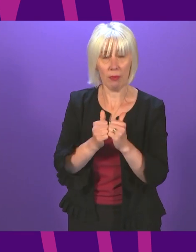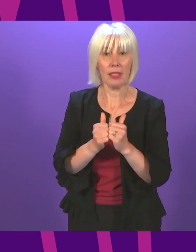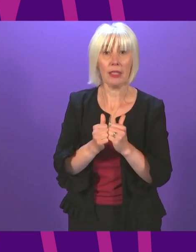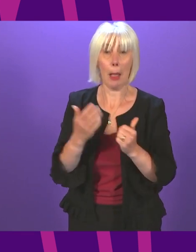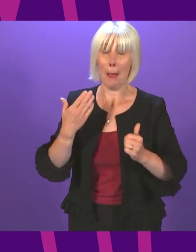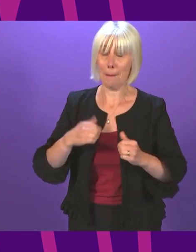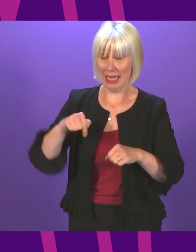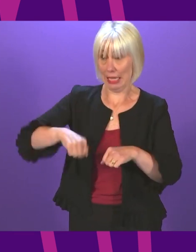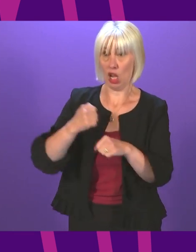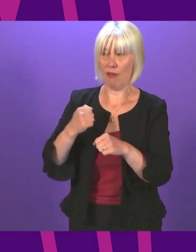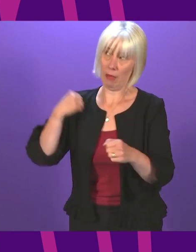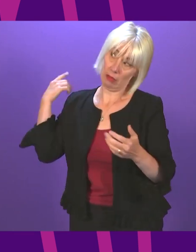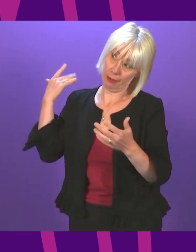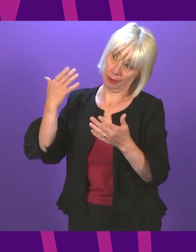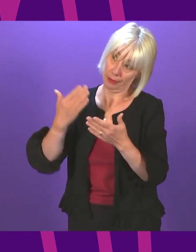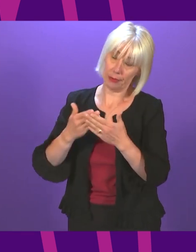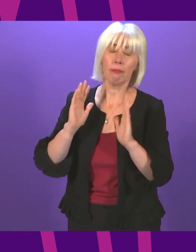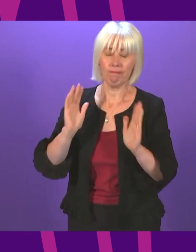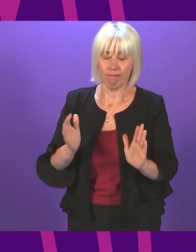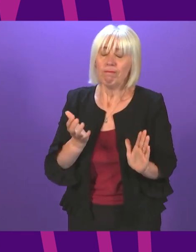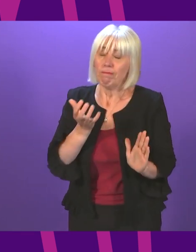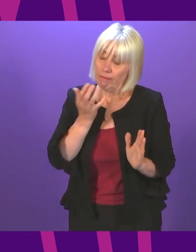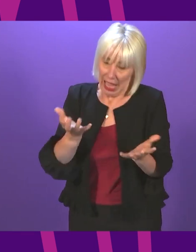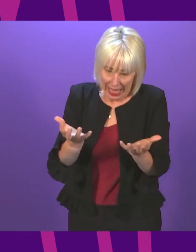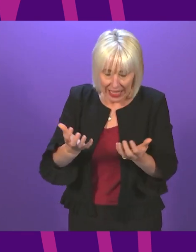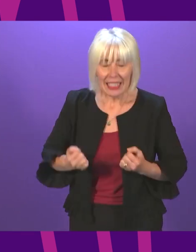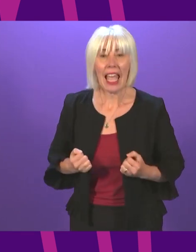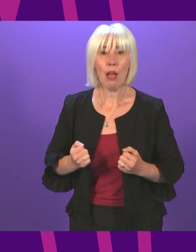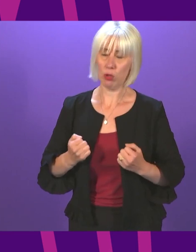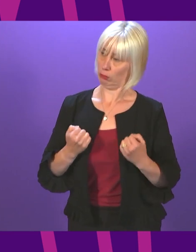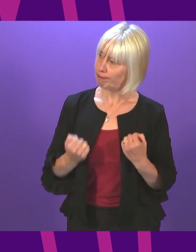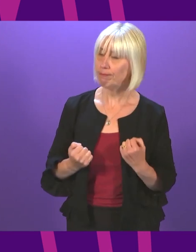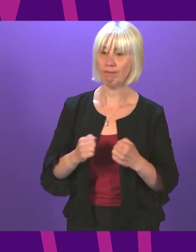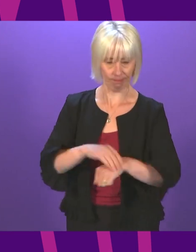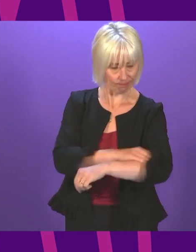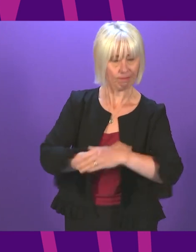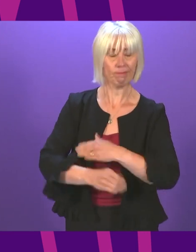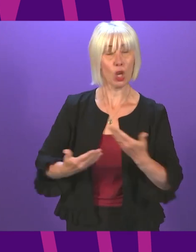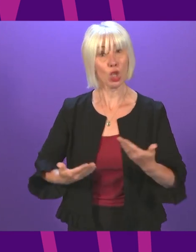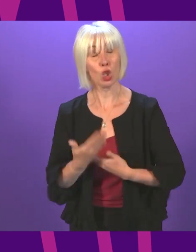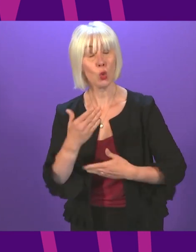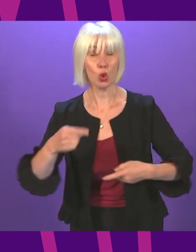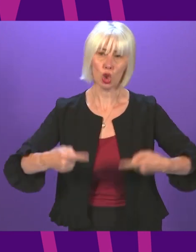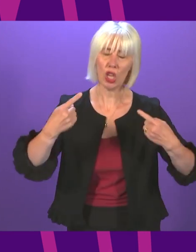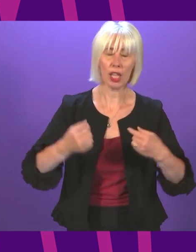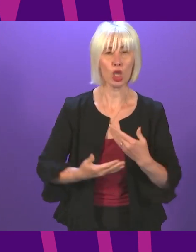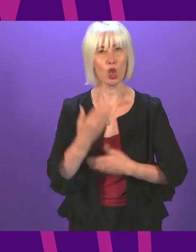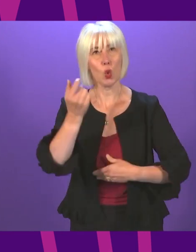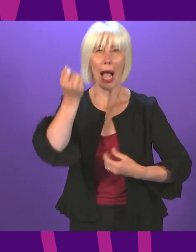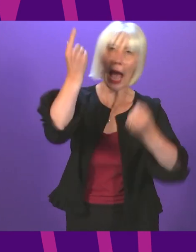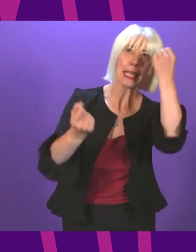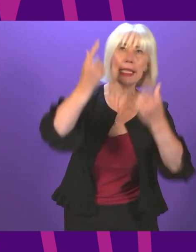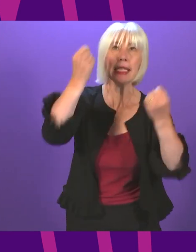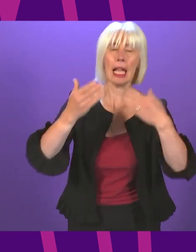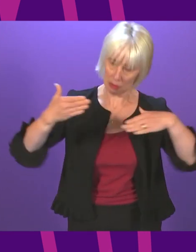in government a long time are accepting and embracing fresh challenge because we need fresh thinking and we need bolder ideas and